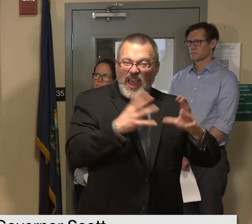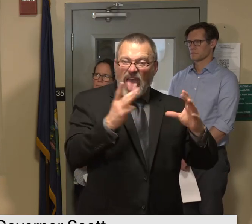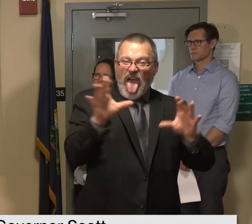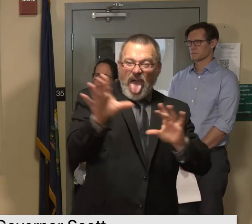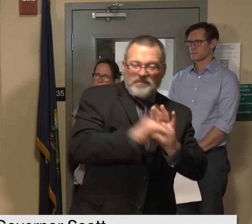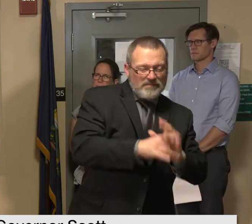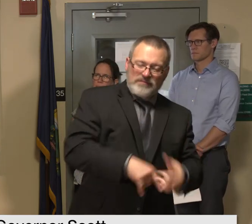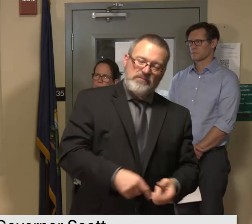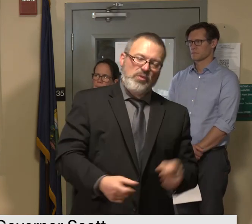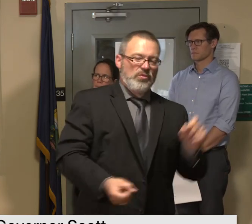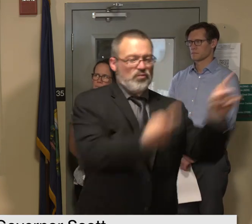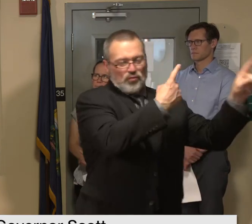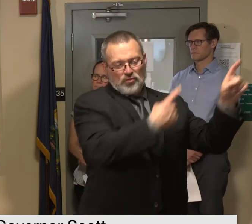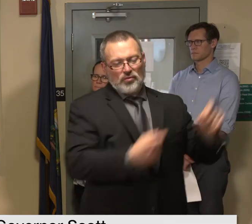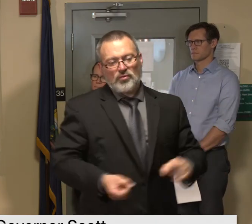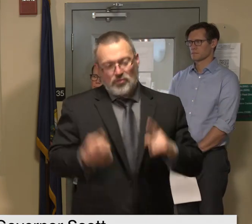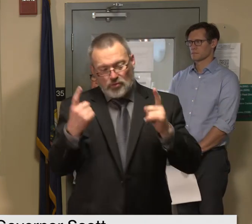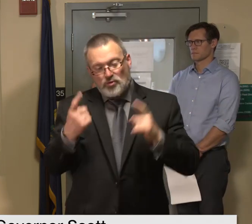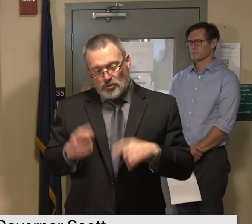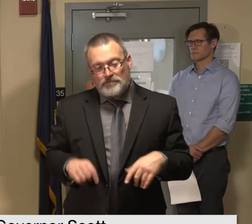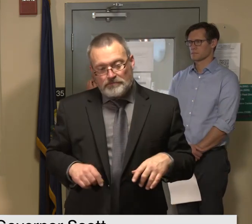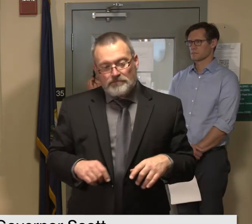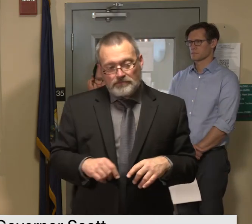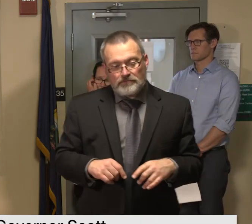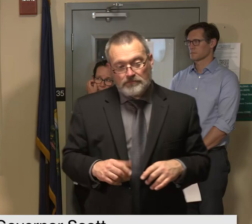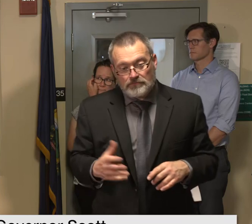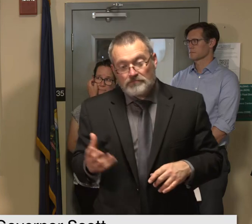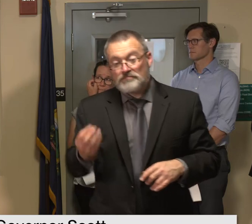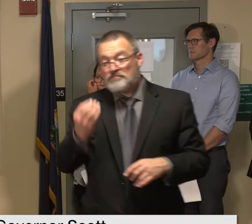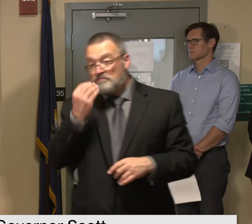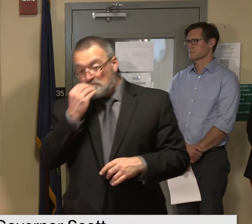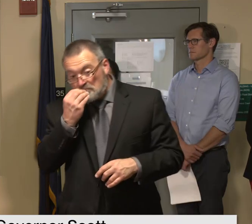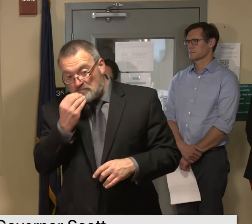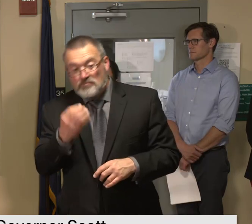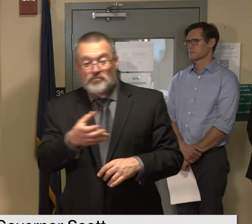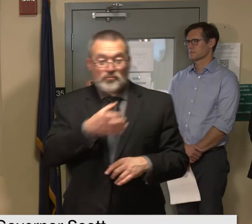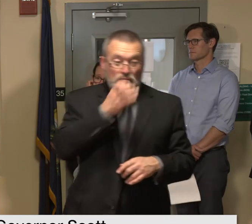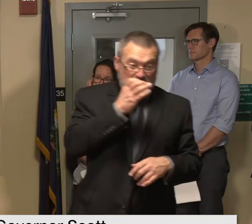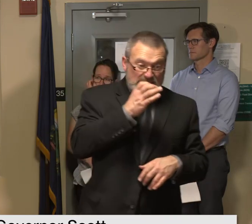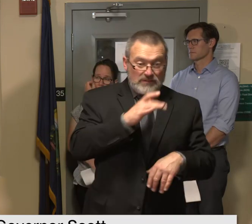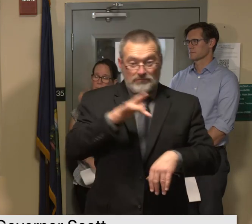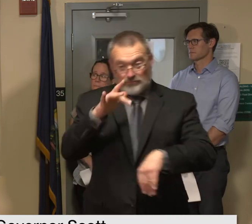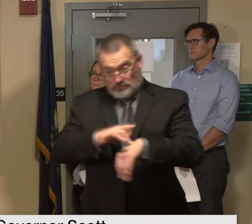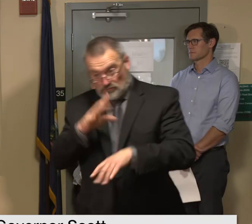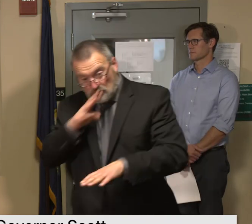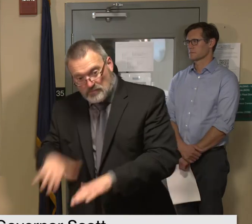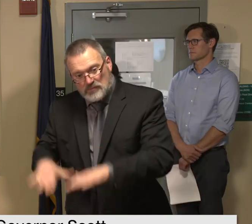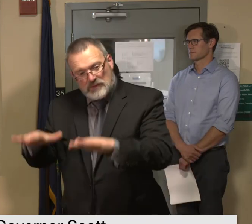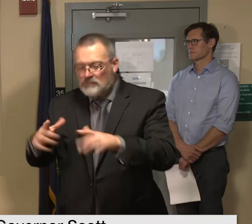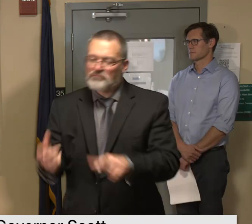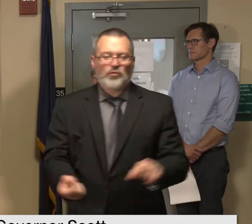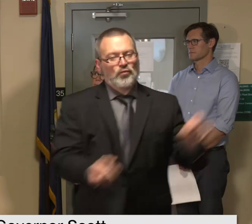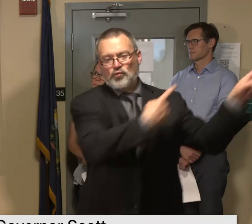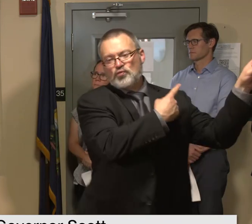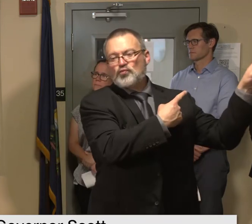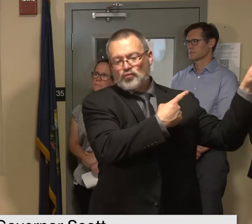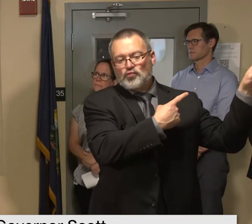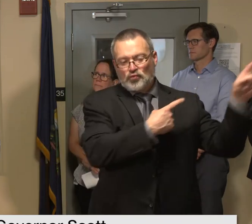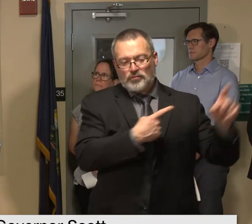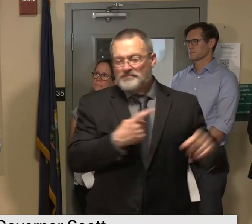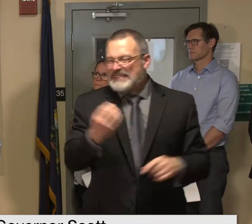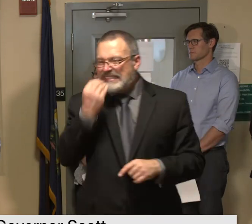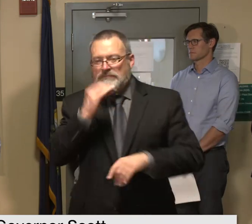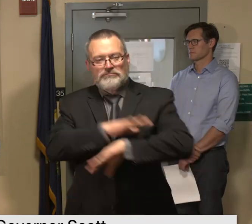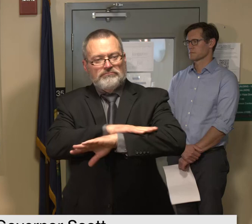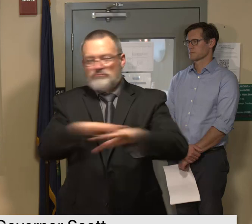do not eat or drink anything that may have touched flood water and throw away contaminated food along with any